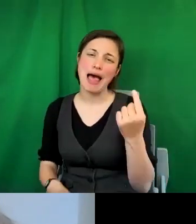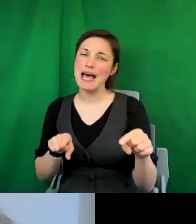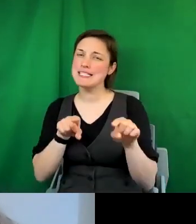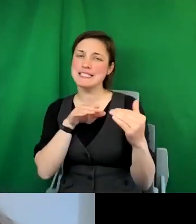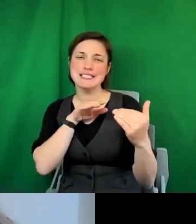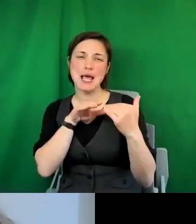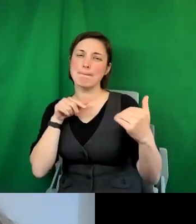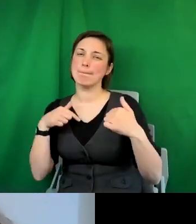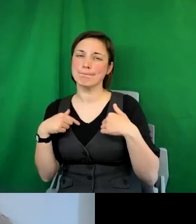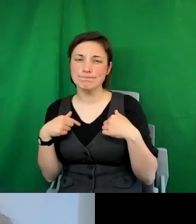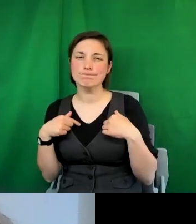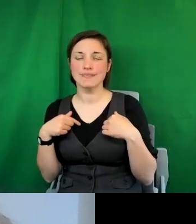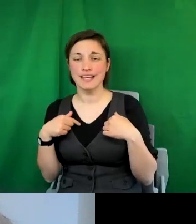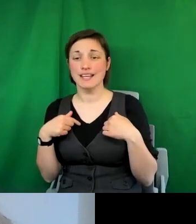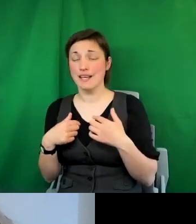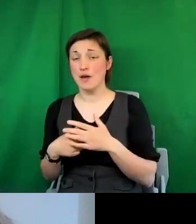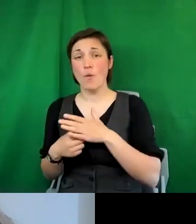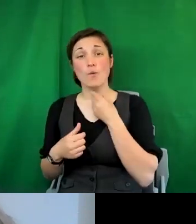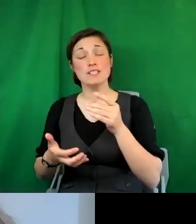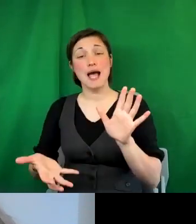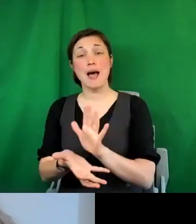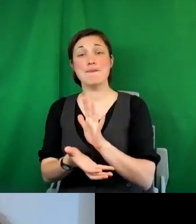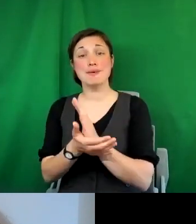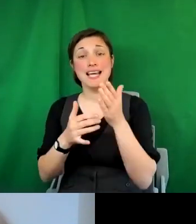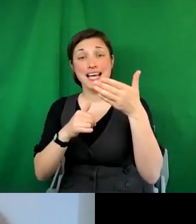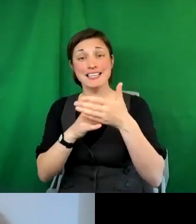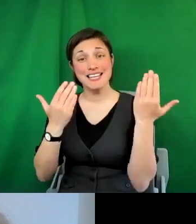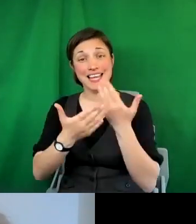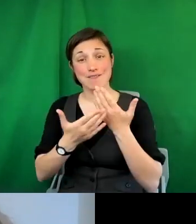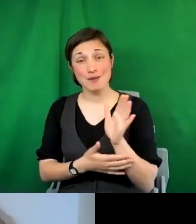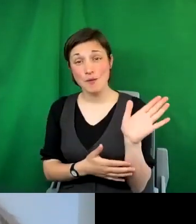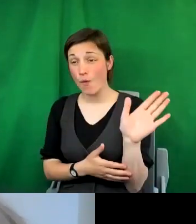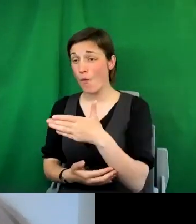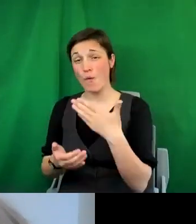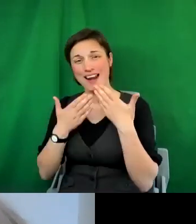And I wish you a happy end of the evening to everyone. Thank you.